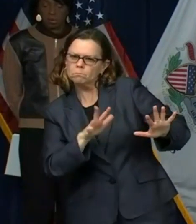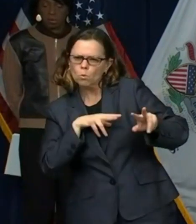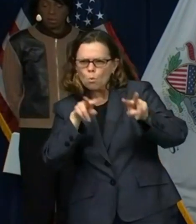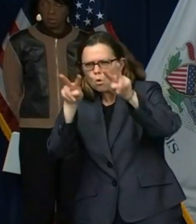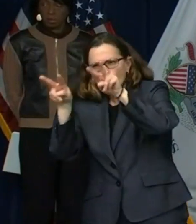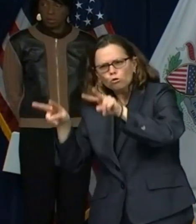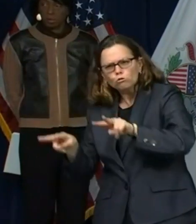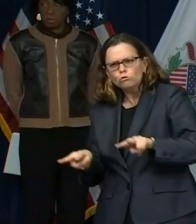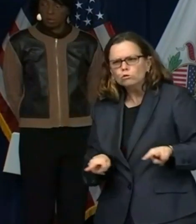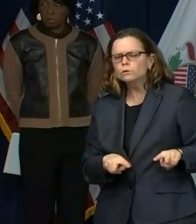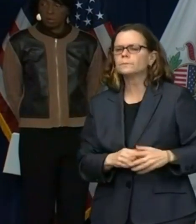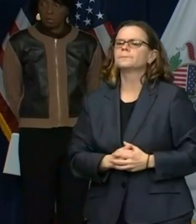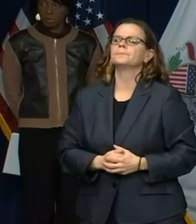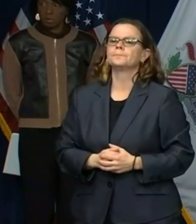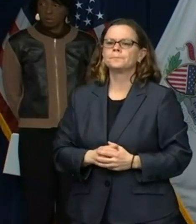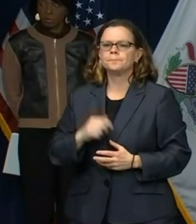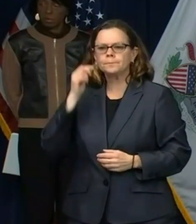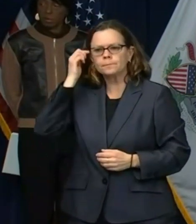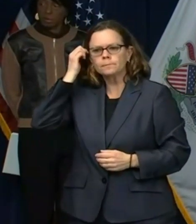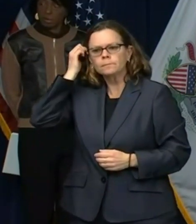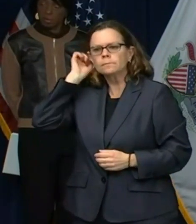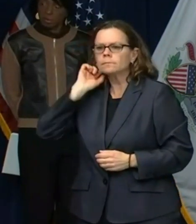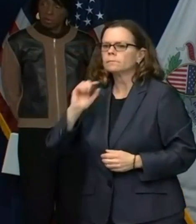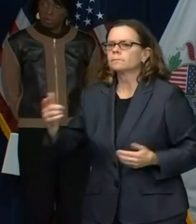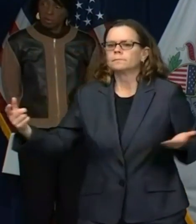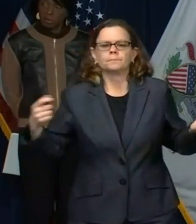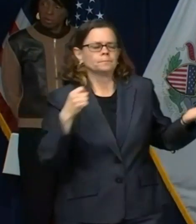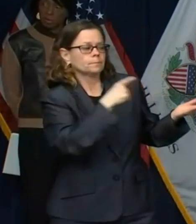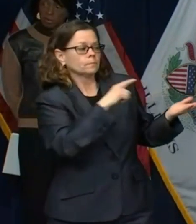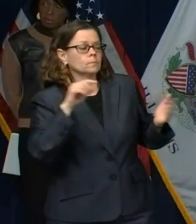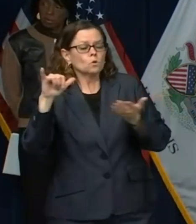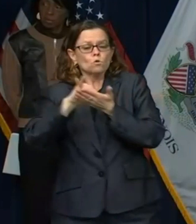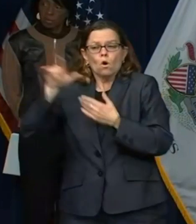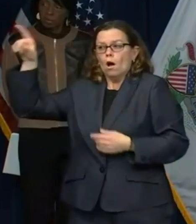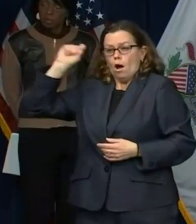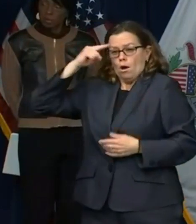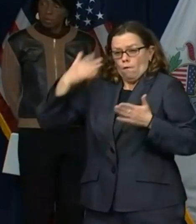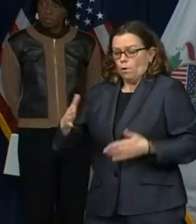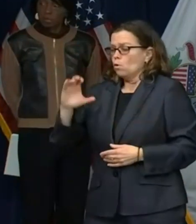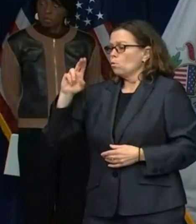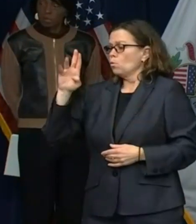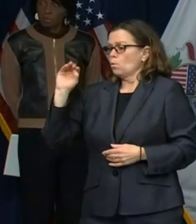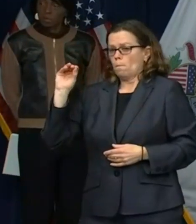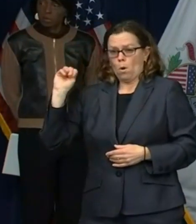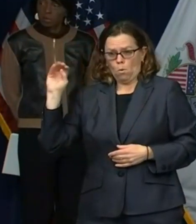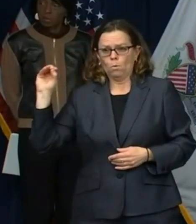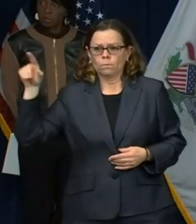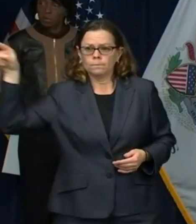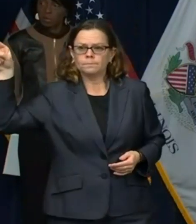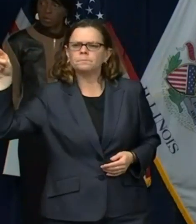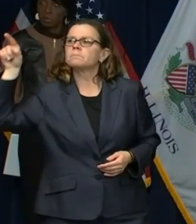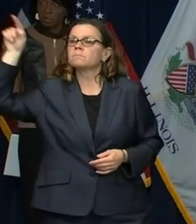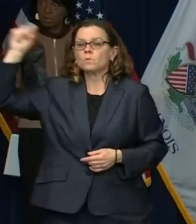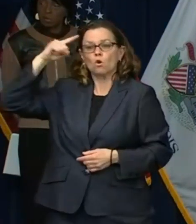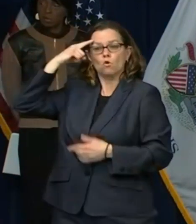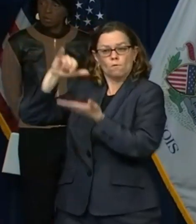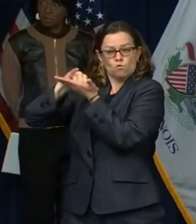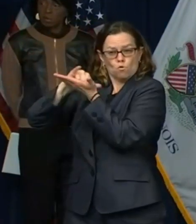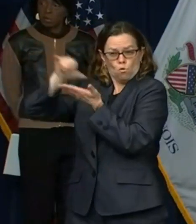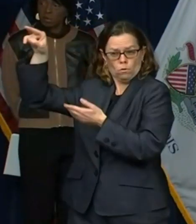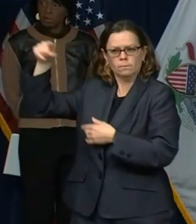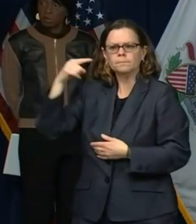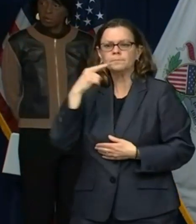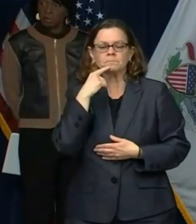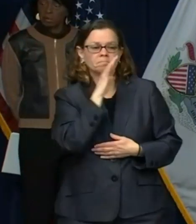Governor Andrew Cuomo is signing an executive order to allow independent pharmacies across New York to become collection points for COVID tests. Any chance that could